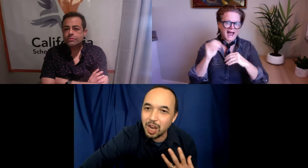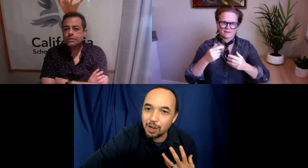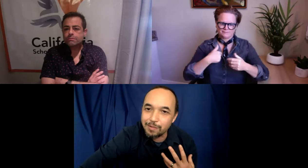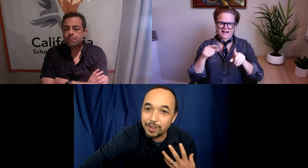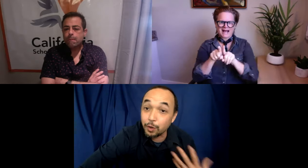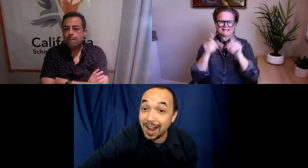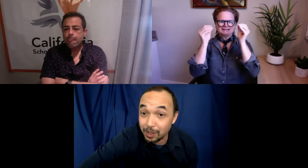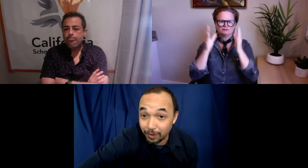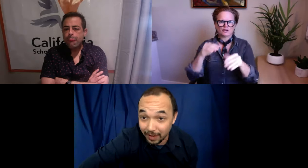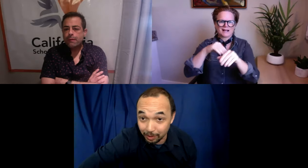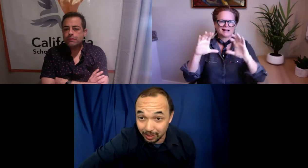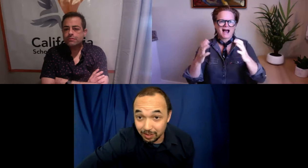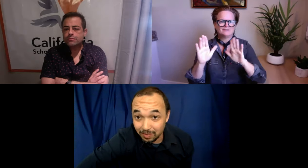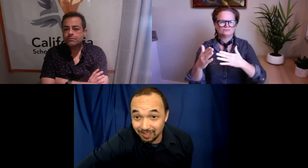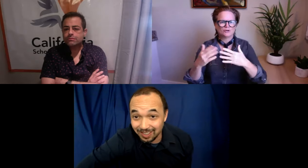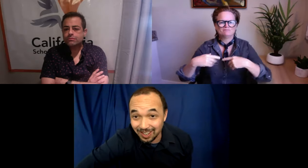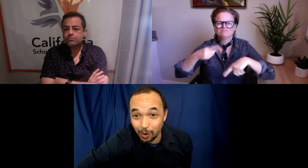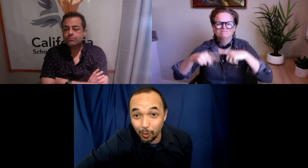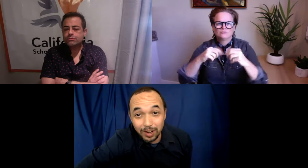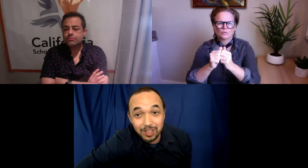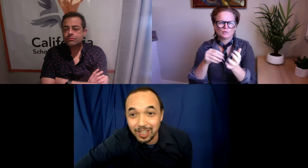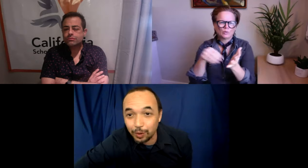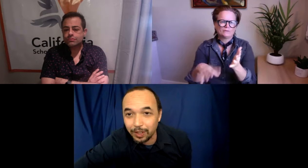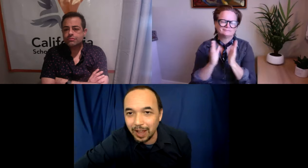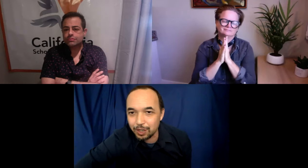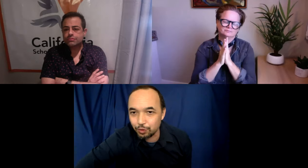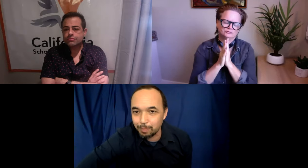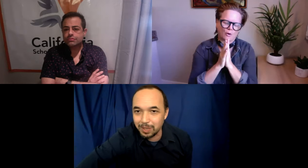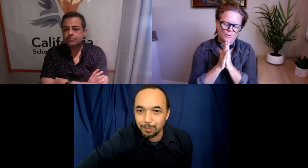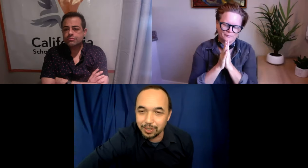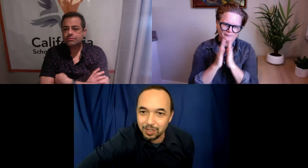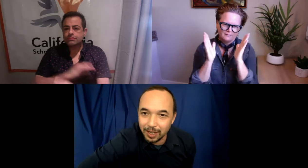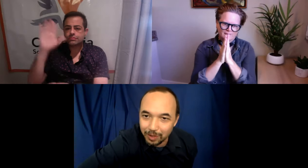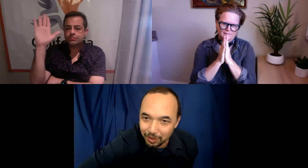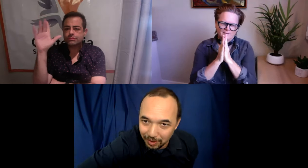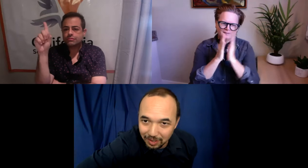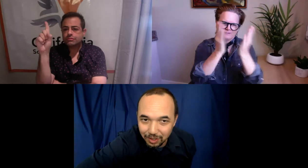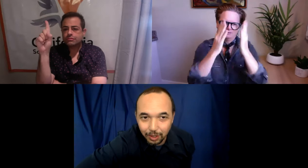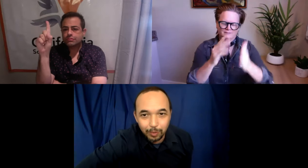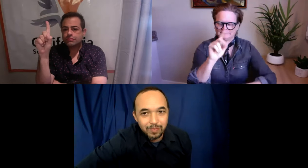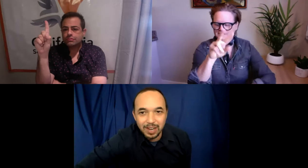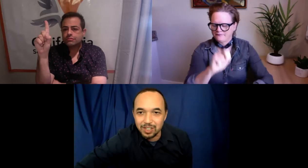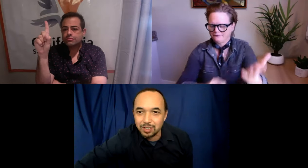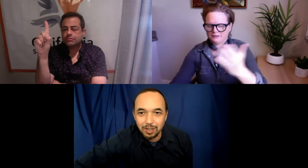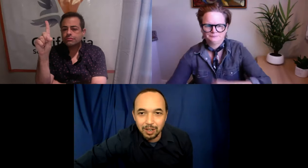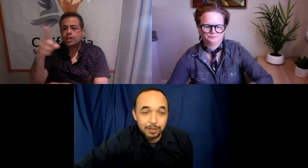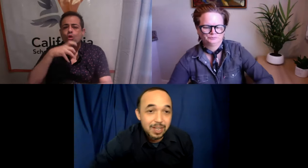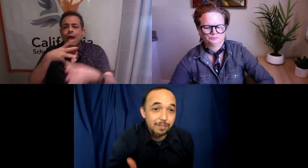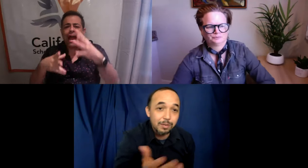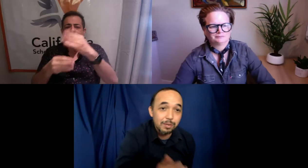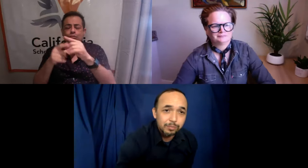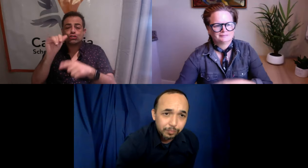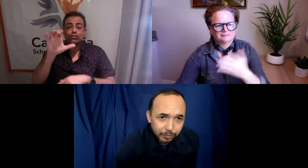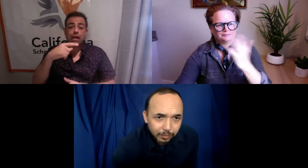in terms of interacting with families, you know, or as a teacher in the classroom, being able to sign with students. So, I just, ah,